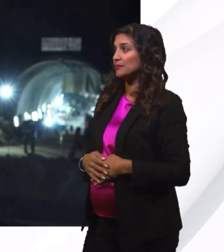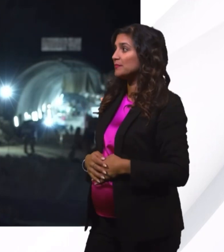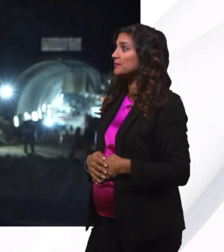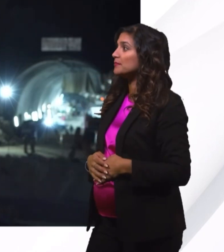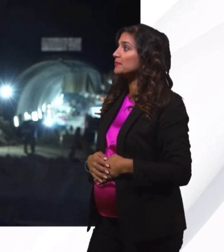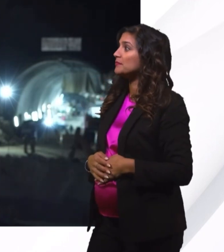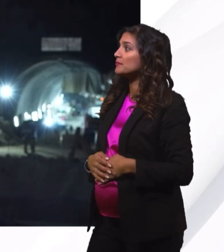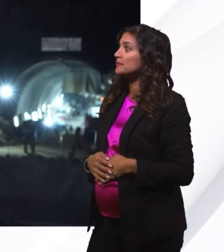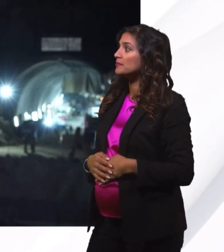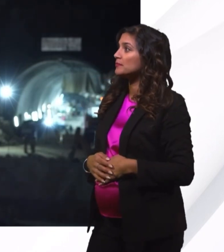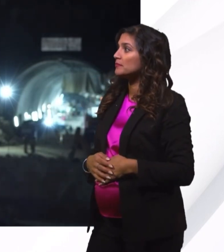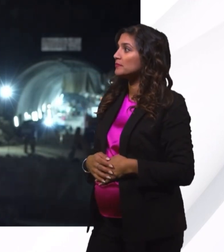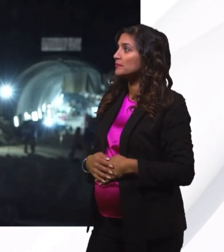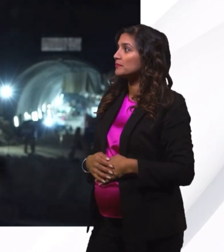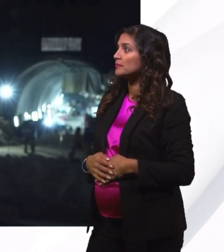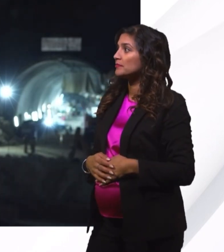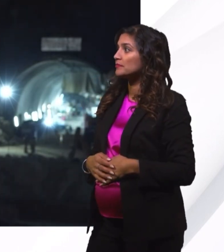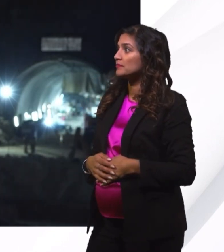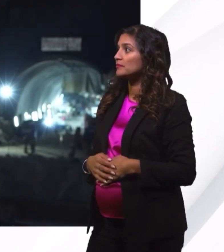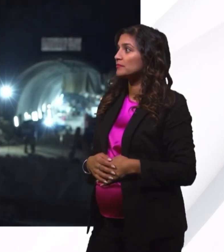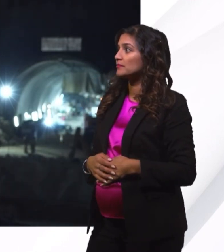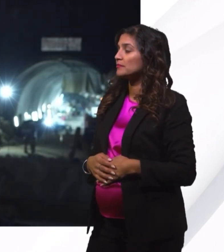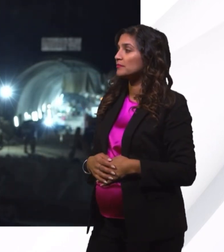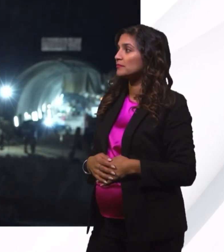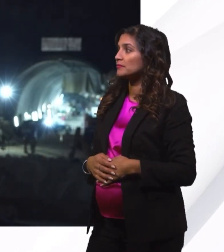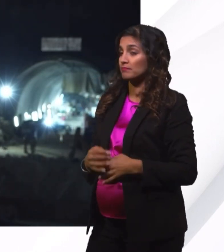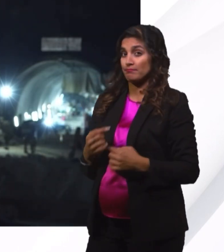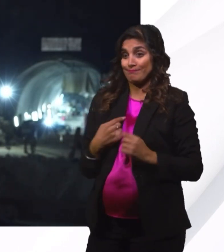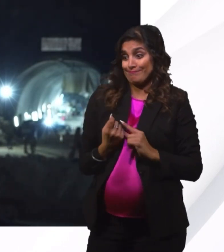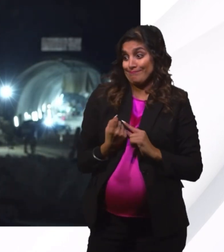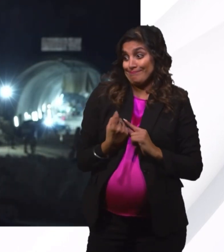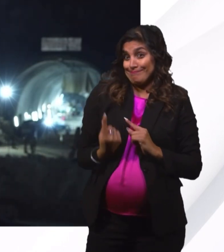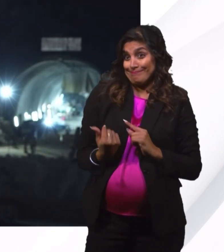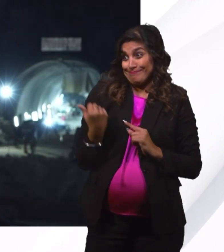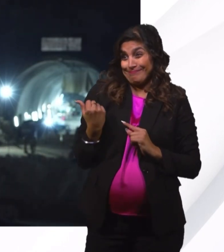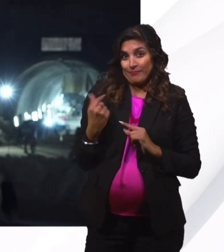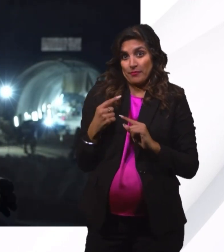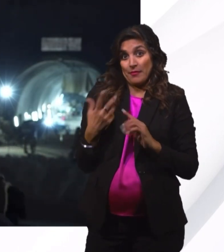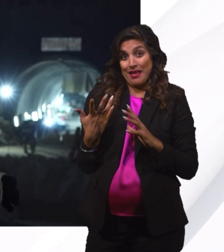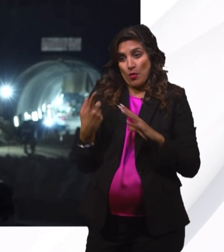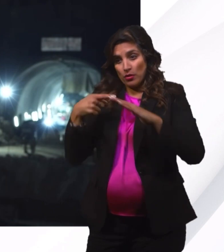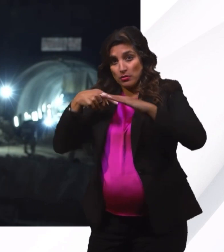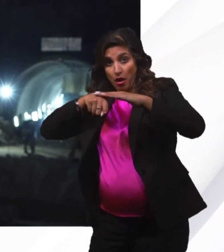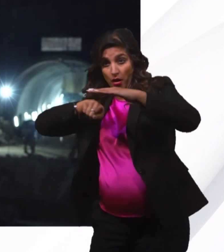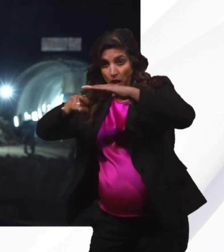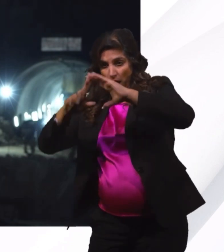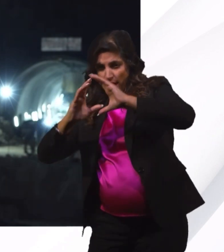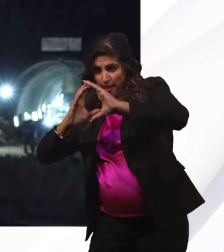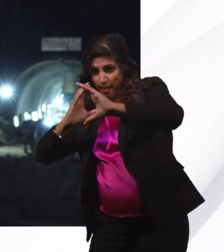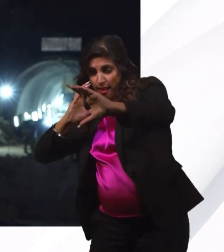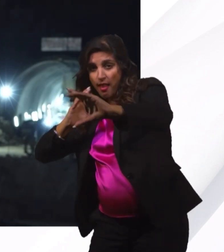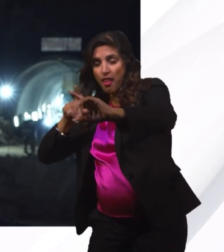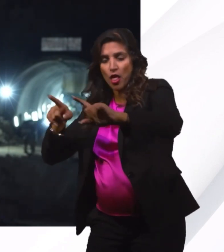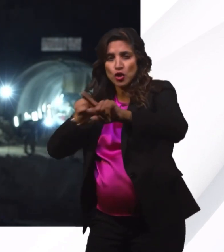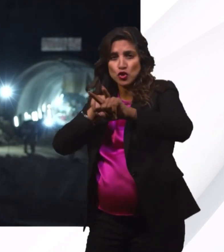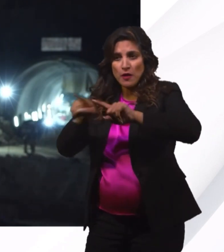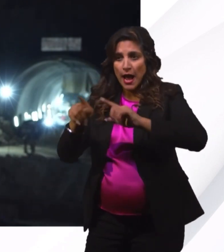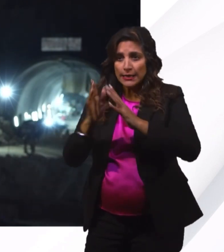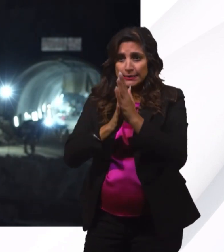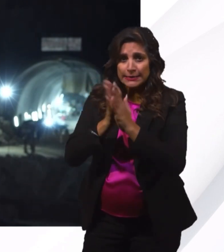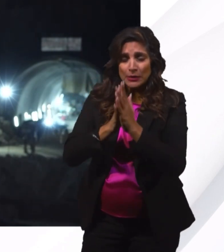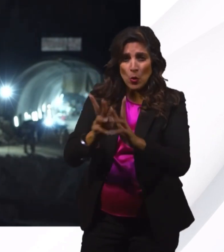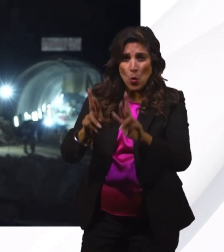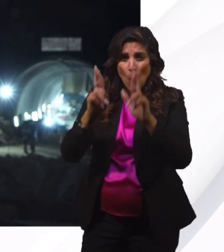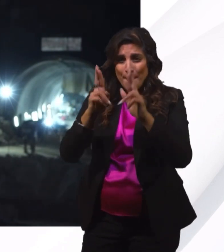I am just 100 metres away from the mouth of the tunnel where everyone here is eagerly waiting for those